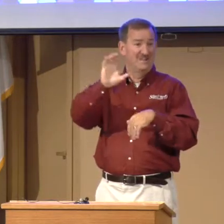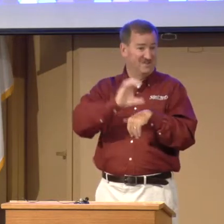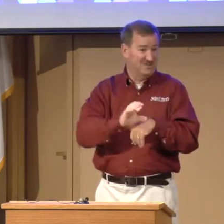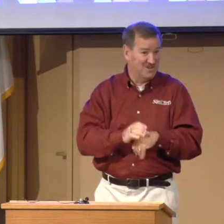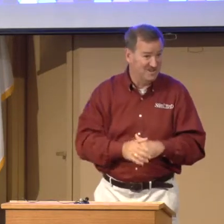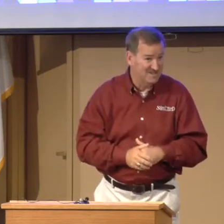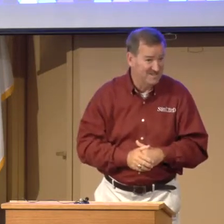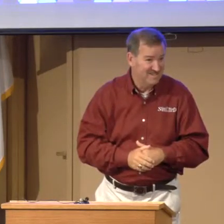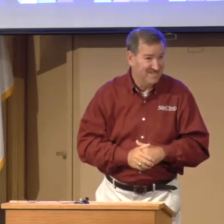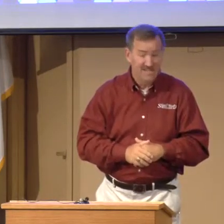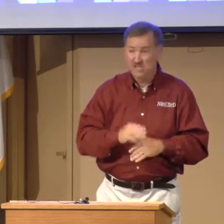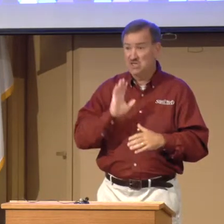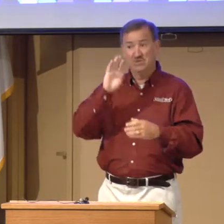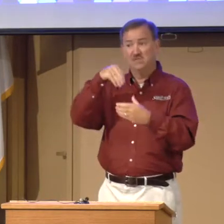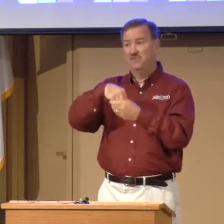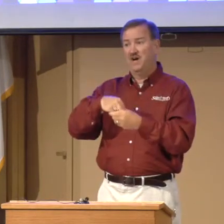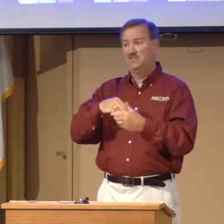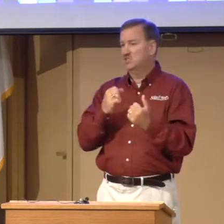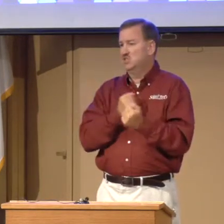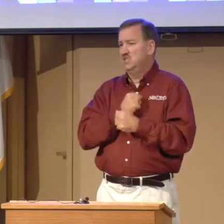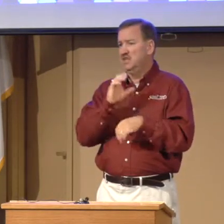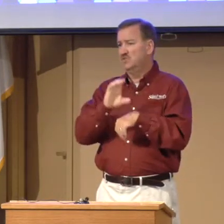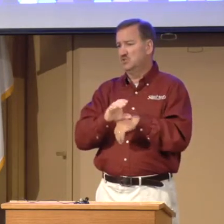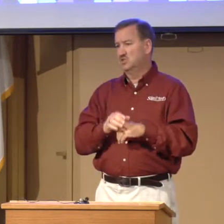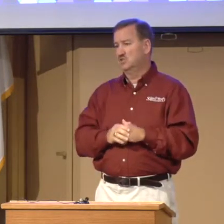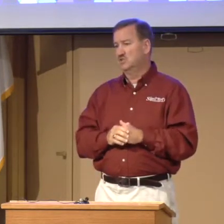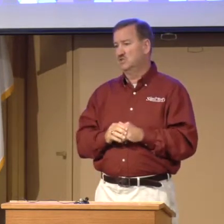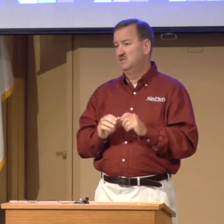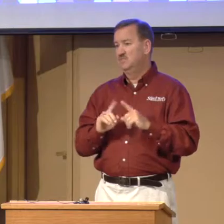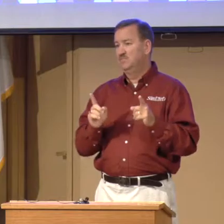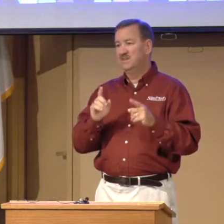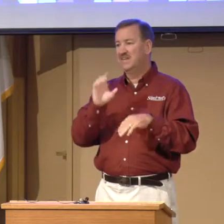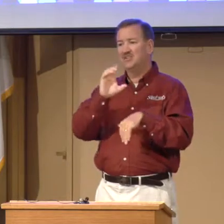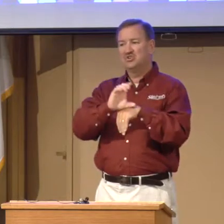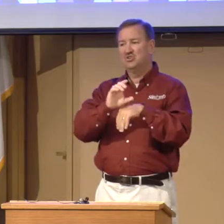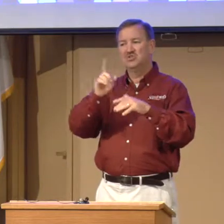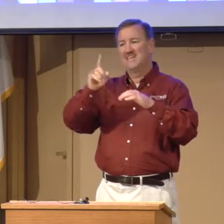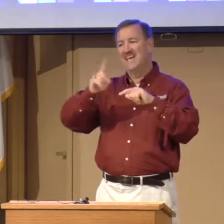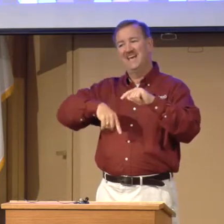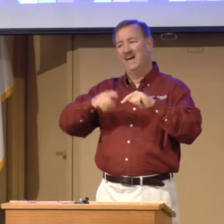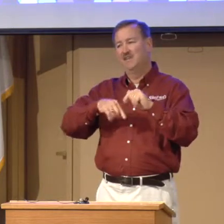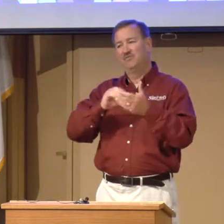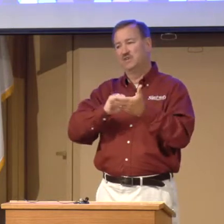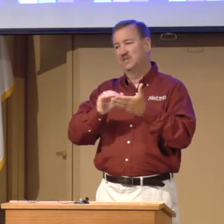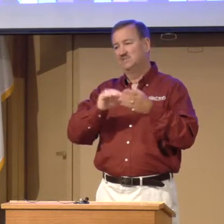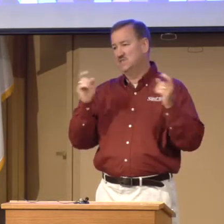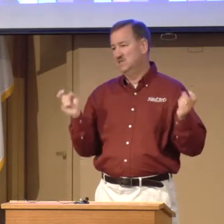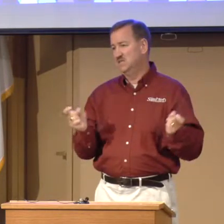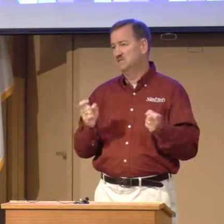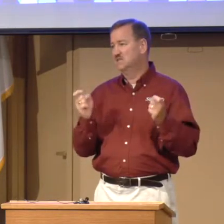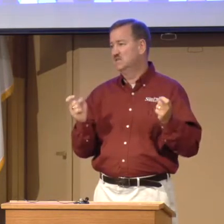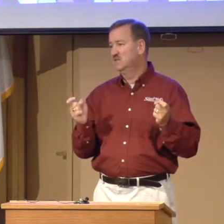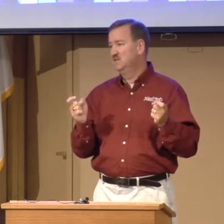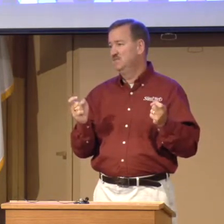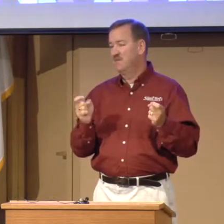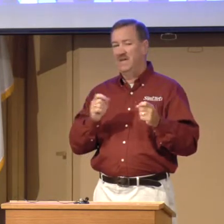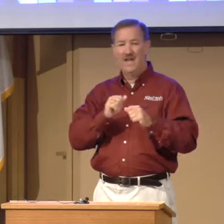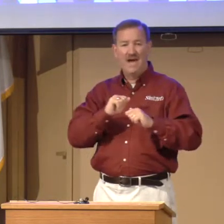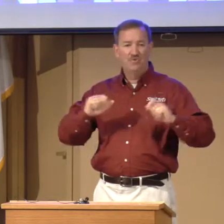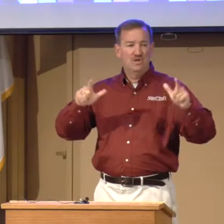in her church. And she was involved, and she loved her church. But that church cannot forgive sins. And I don't